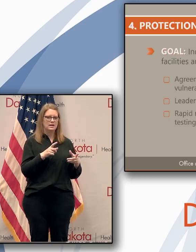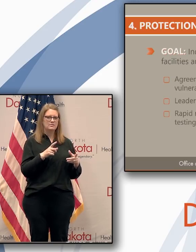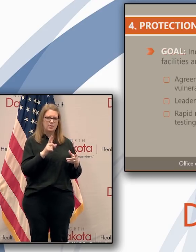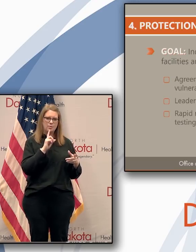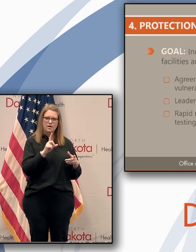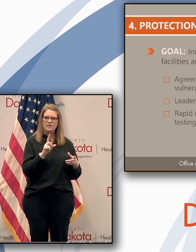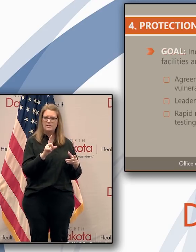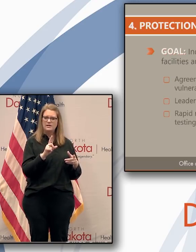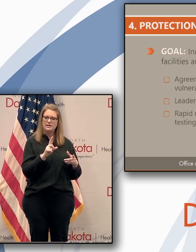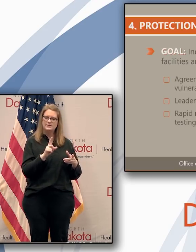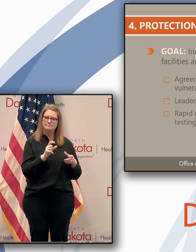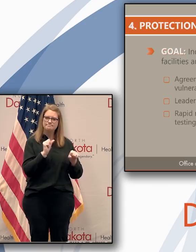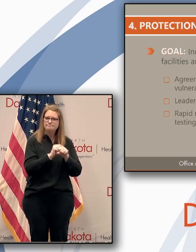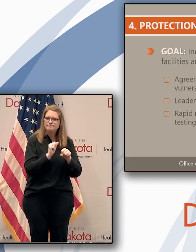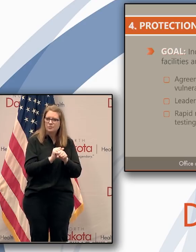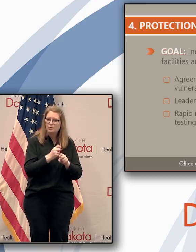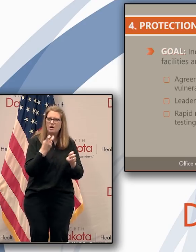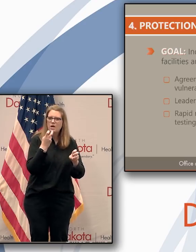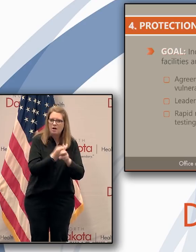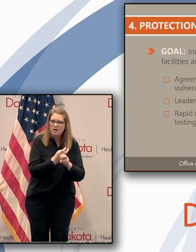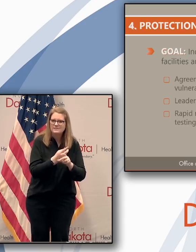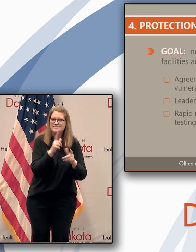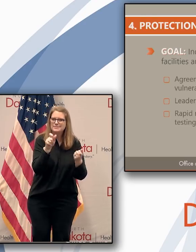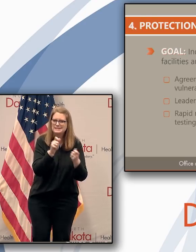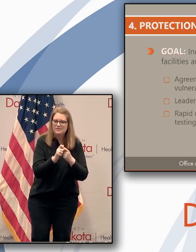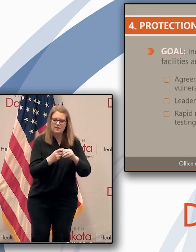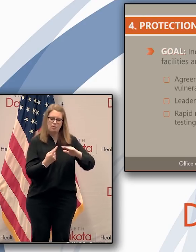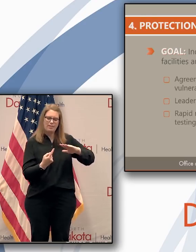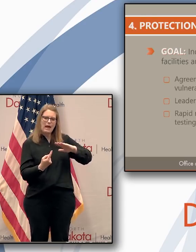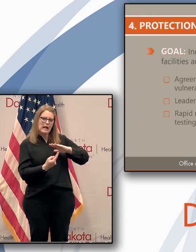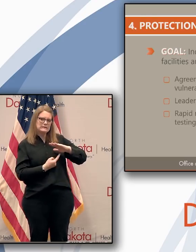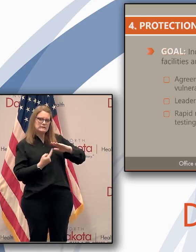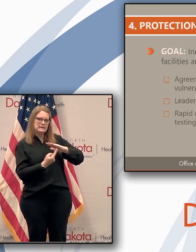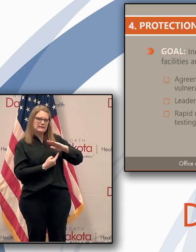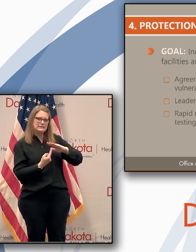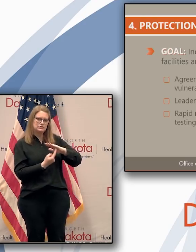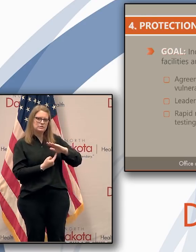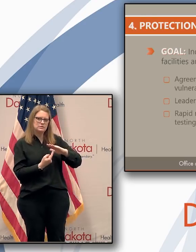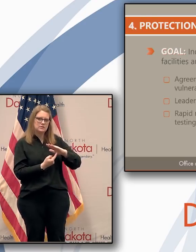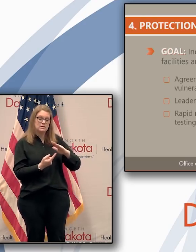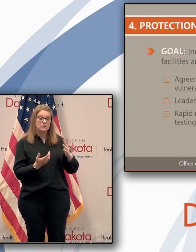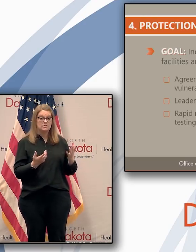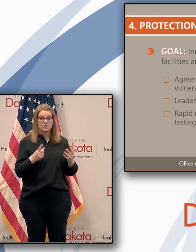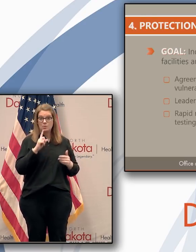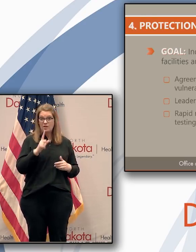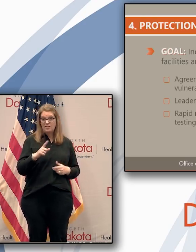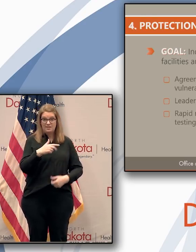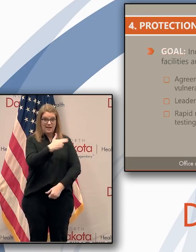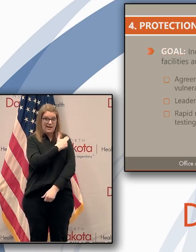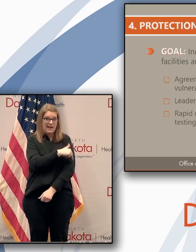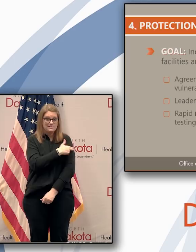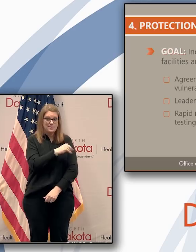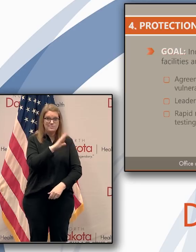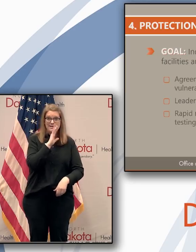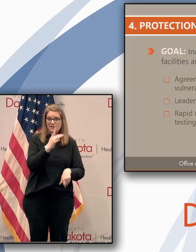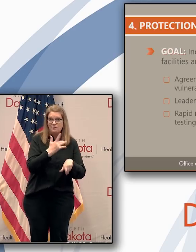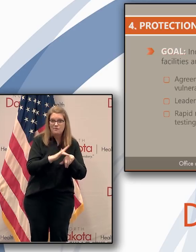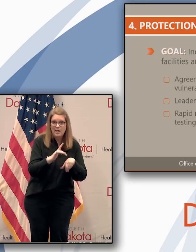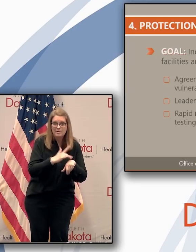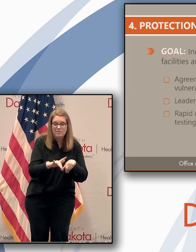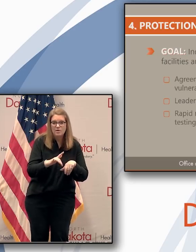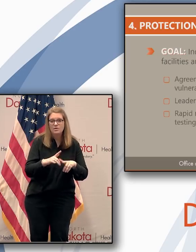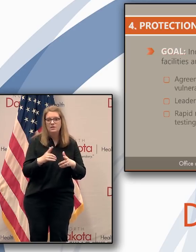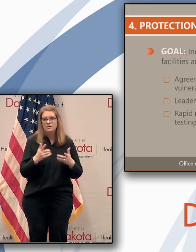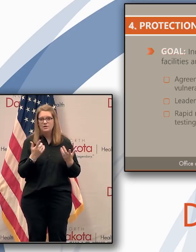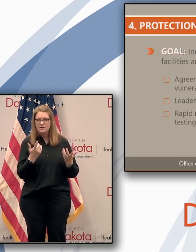strong progress, particularly as it relates to isolation, because we've got so many available hospital beds available. We're working on a